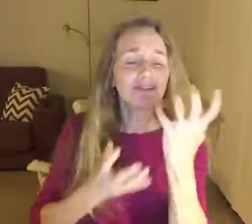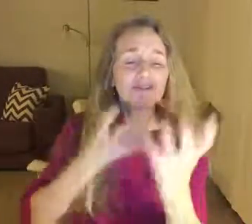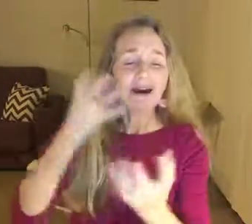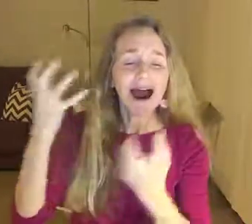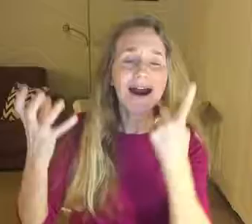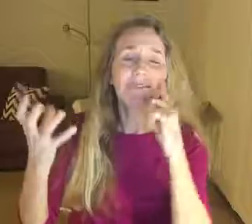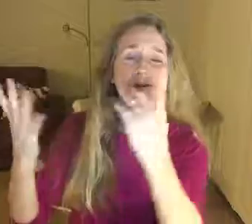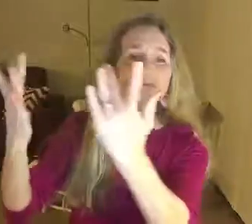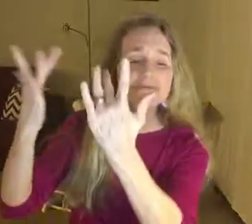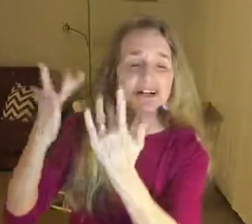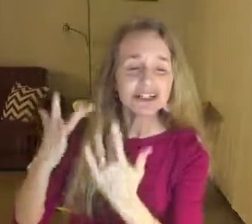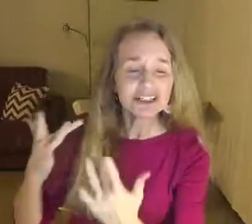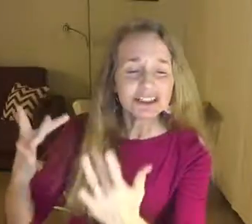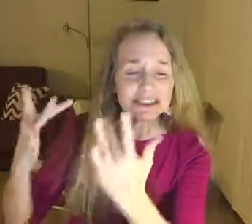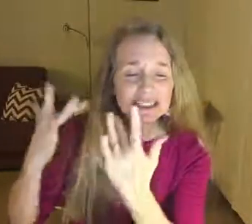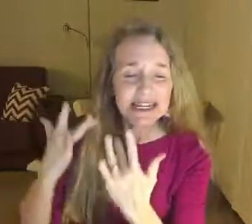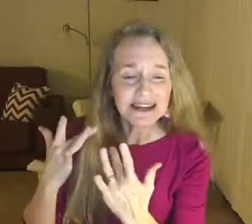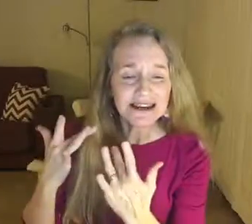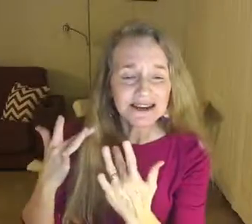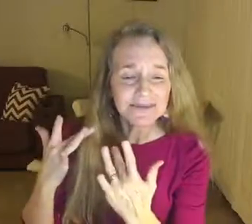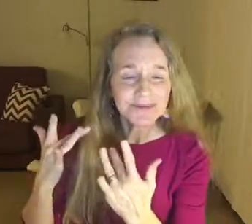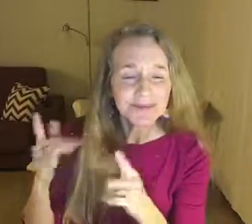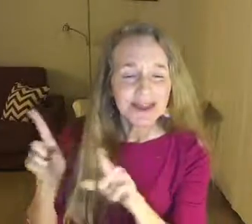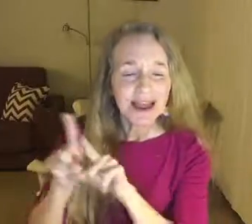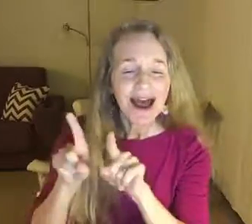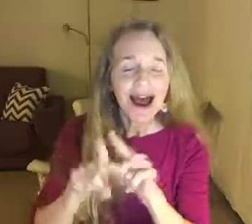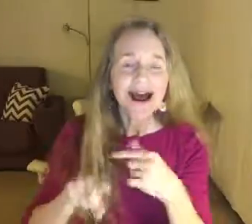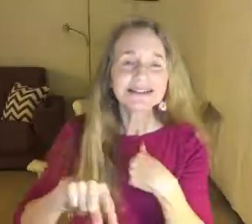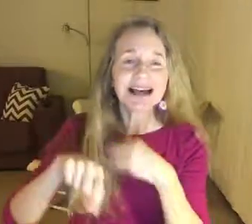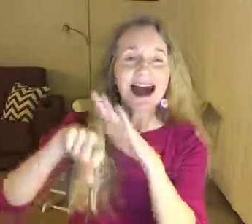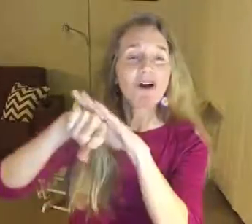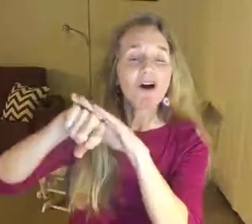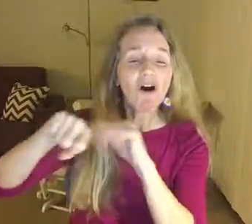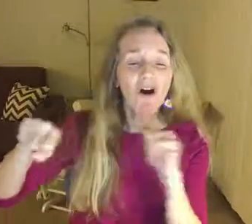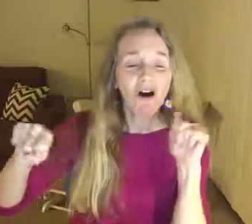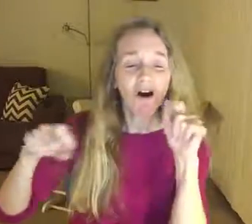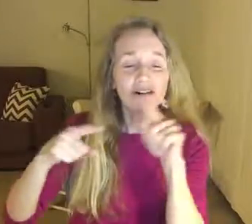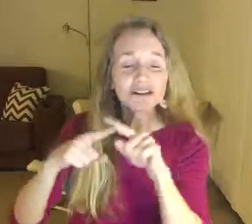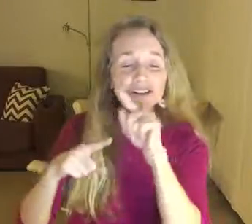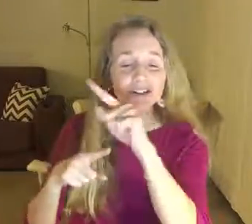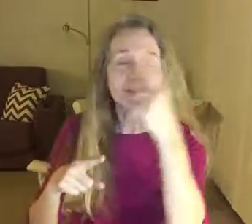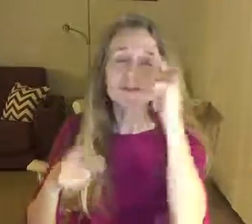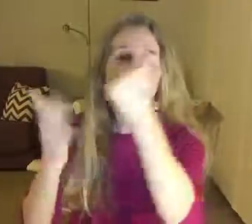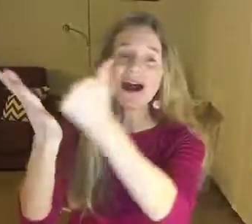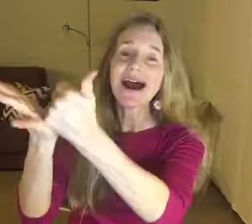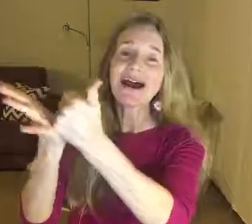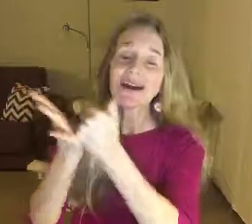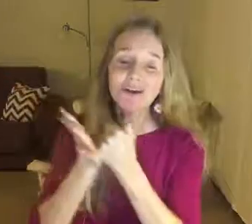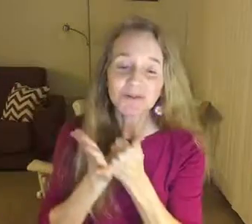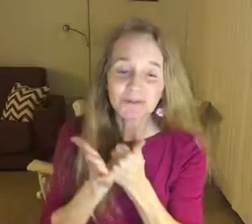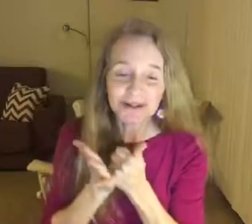cry for mercy as I call to you for help.